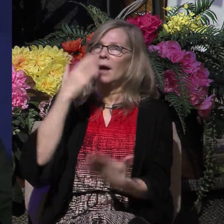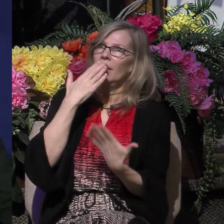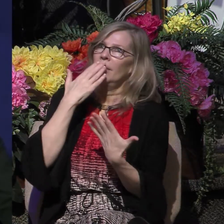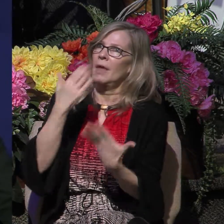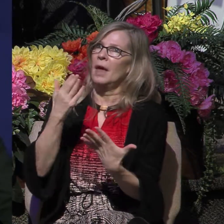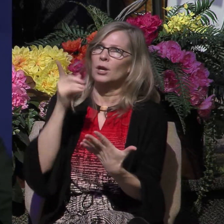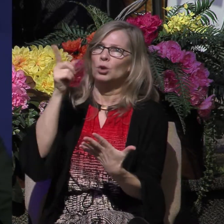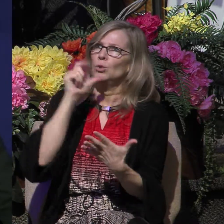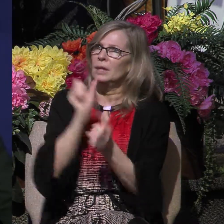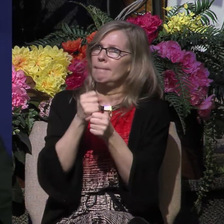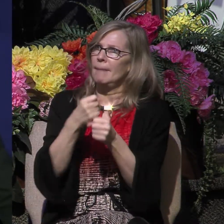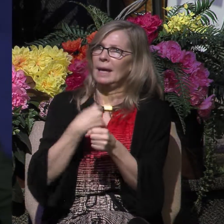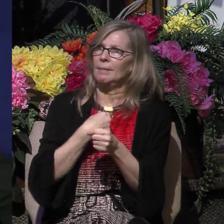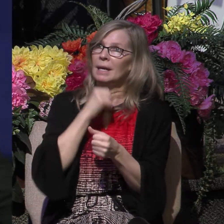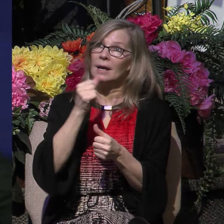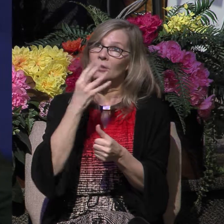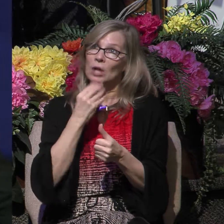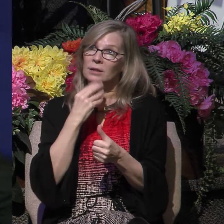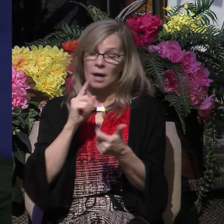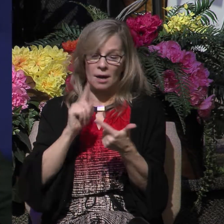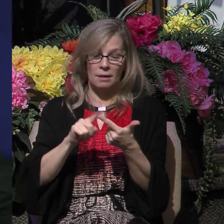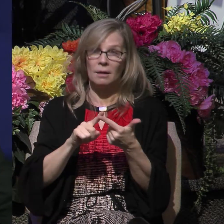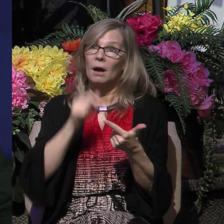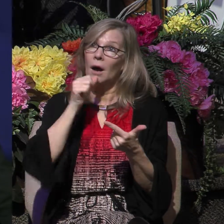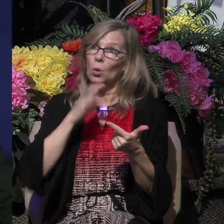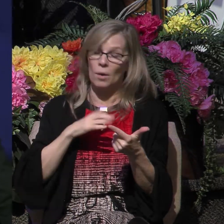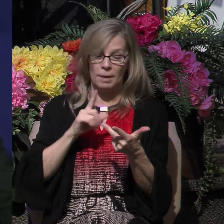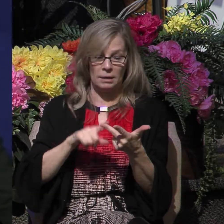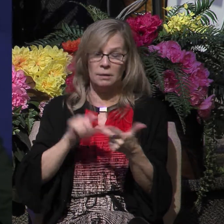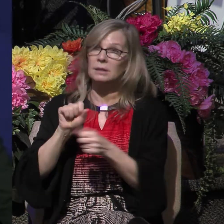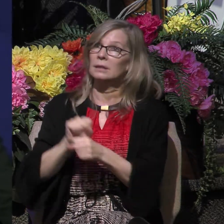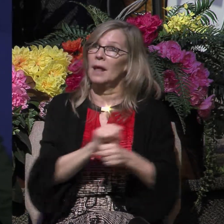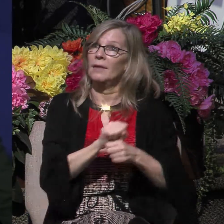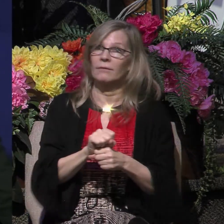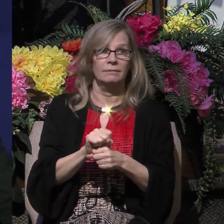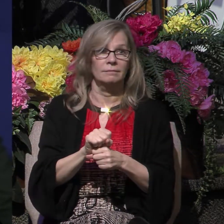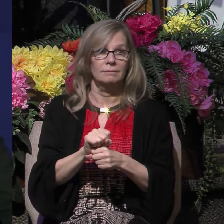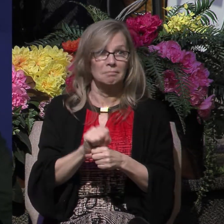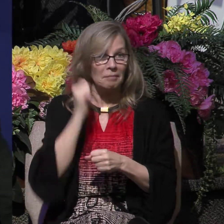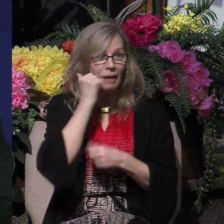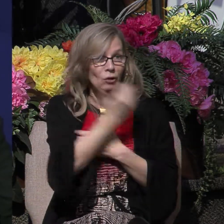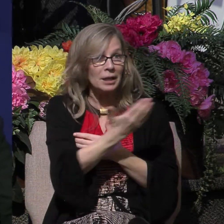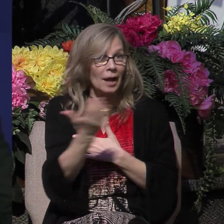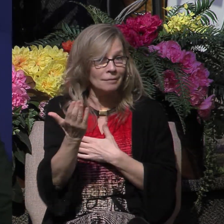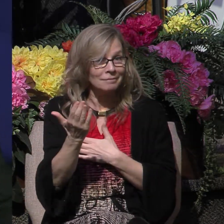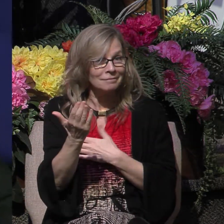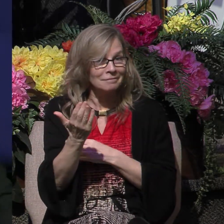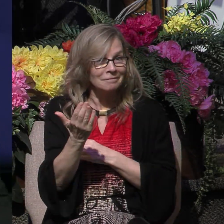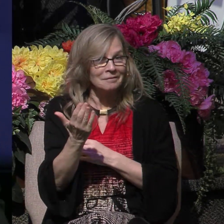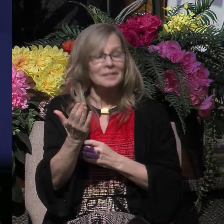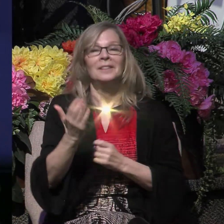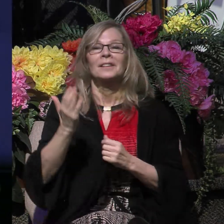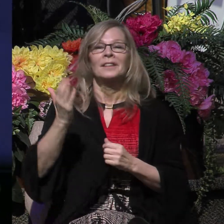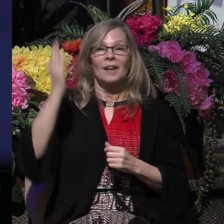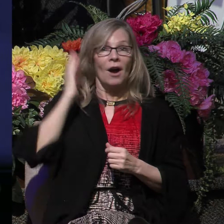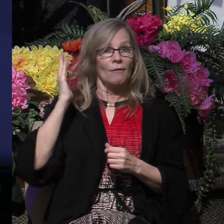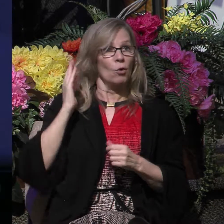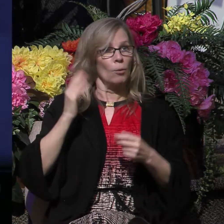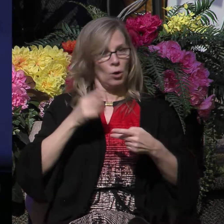Gentile, a woman, or a slave. Every day he would pray that. As a former Pharisee, a zealous